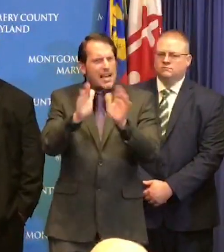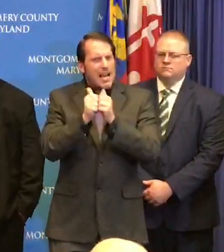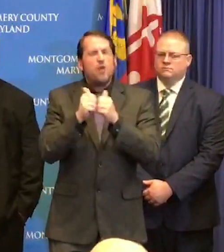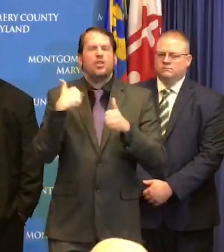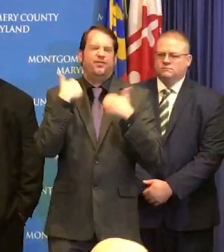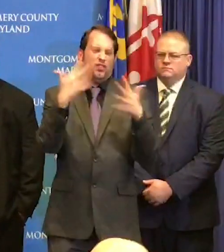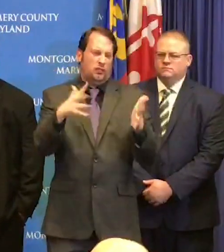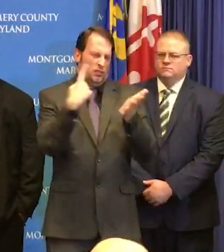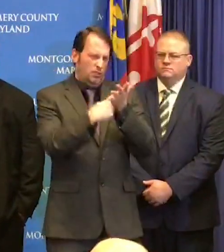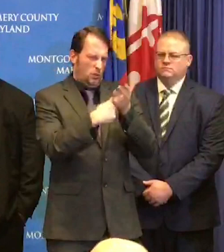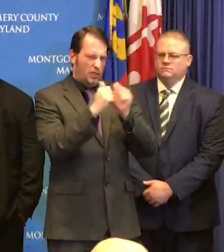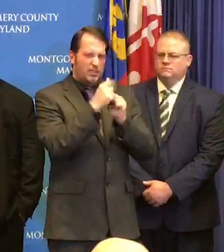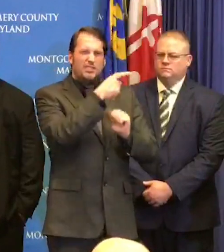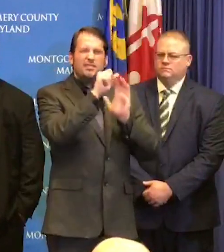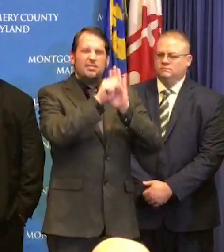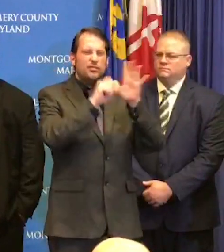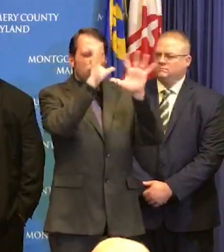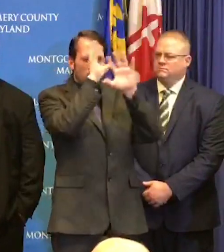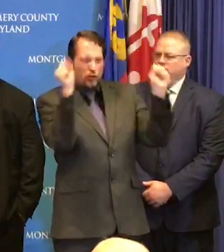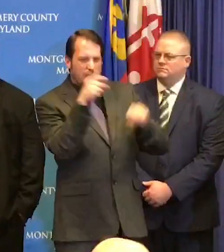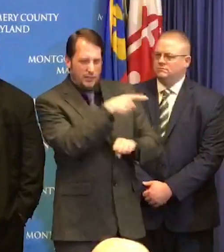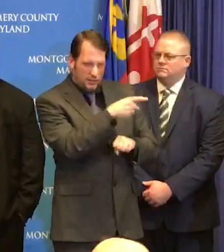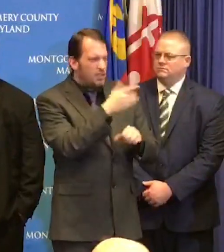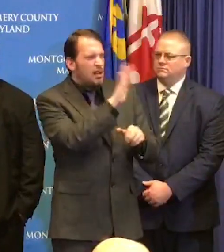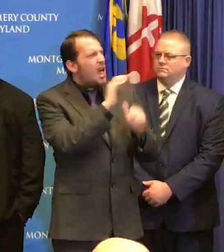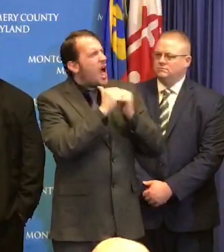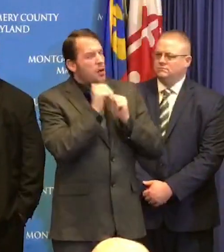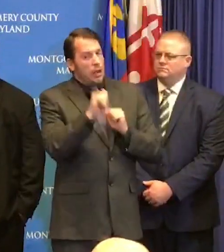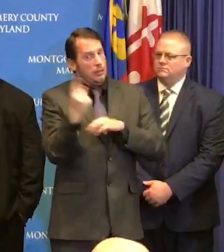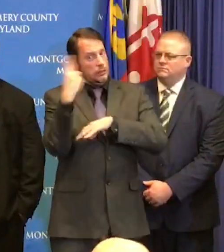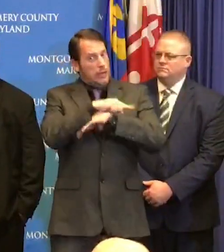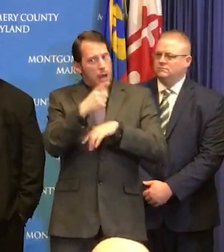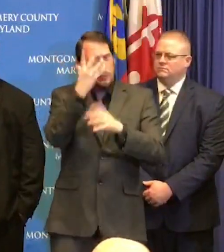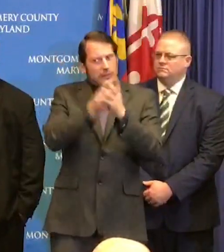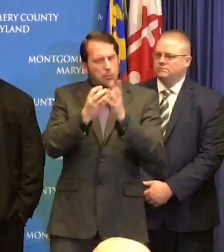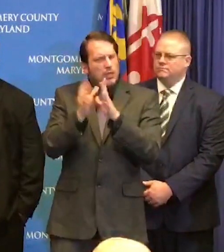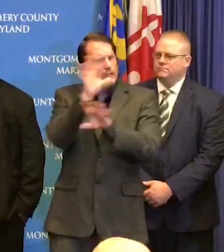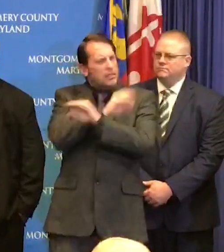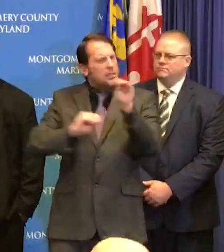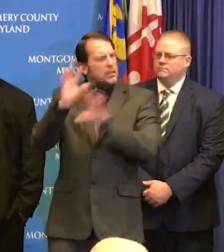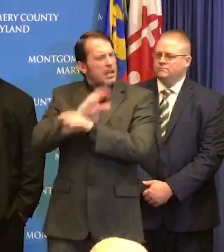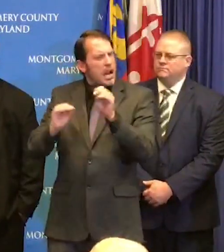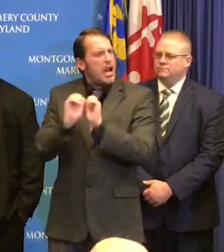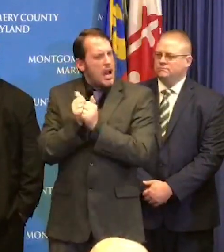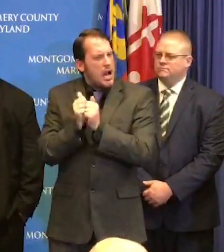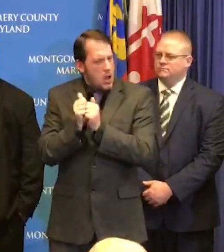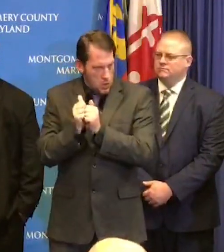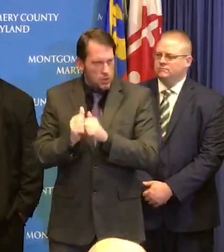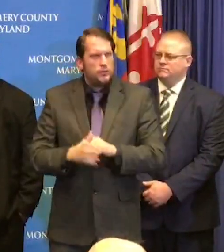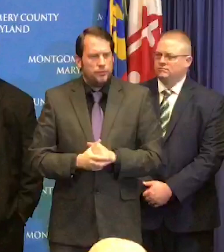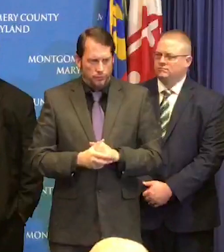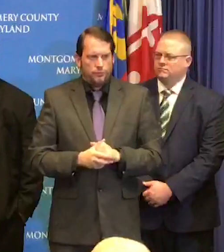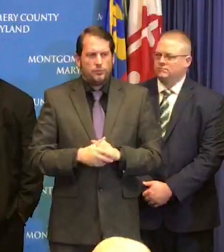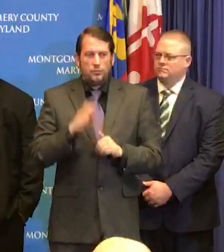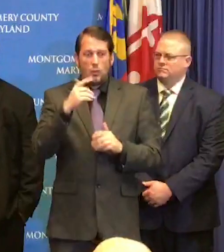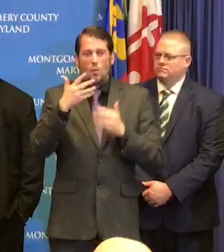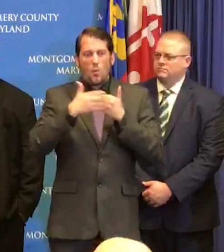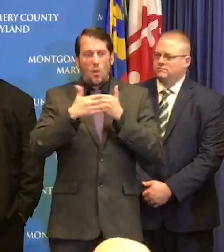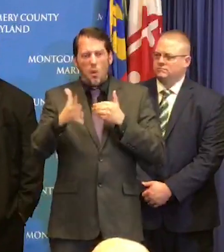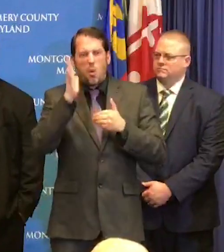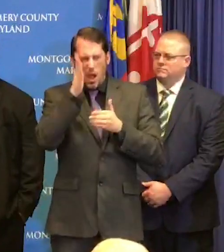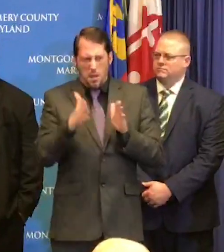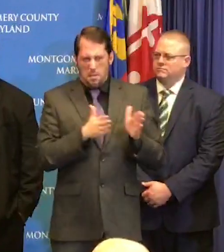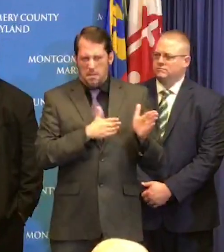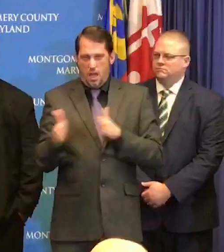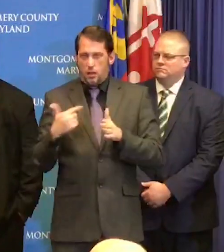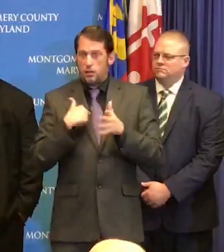exactly what that would look like our plan internally is to be able to share publicly a plan with you by Tuesday of next week of how we intend to